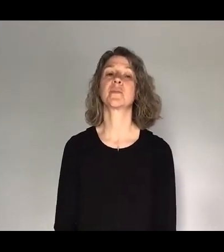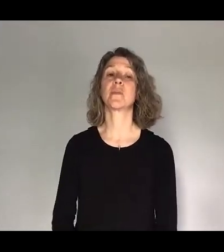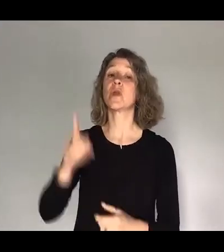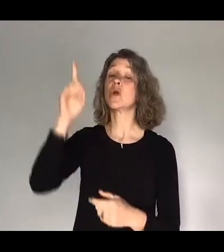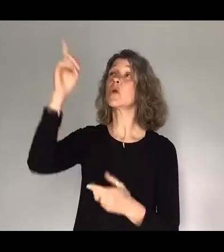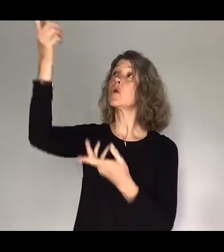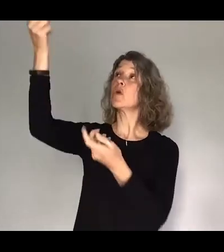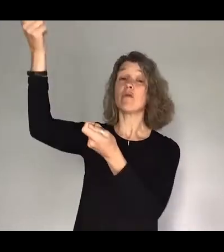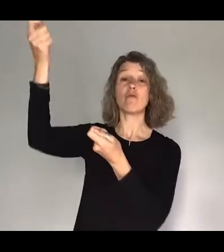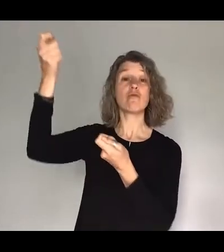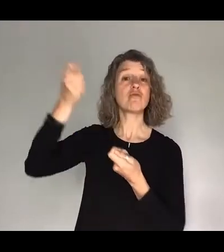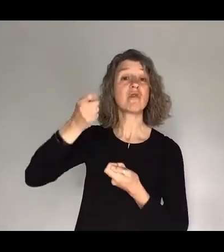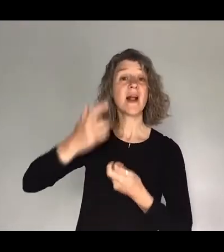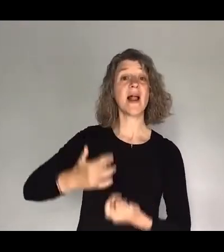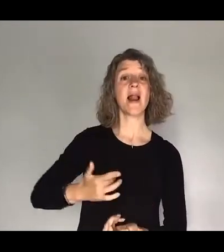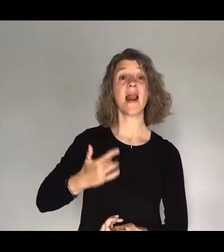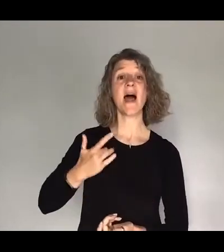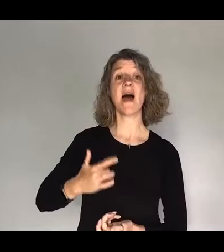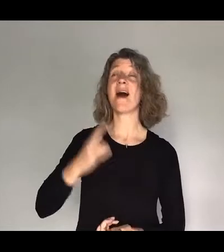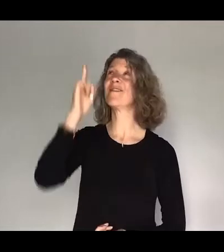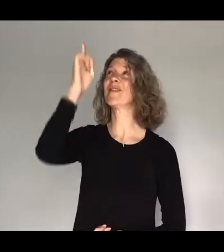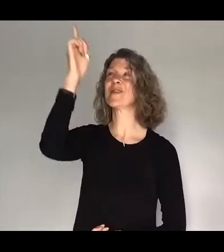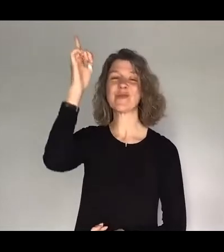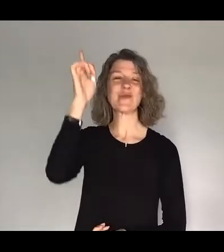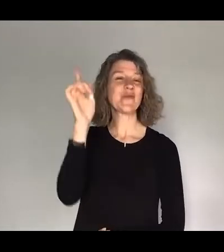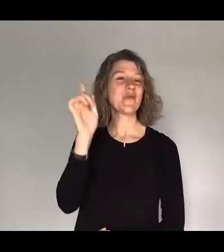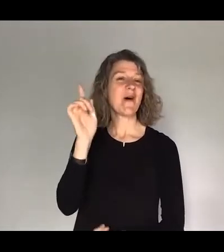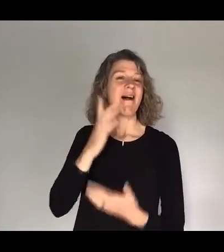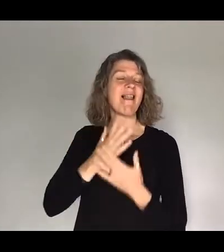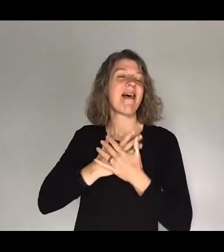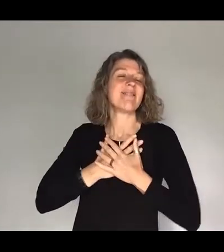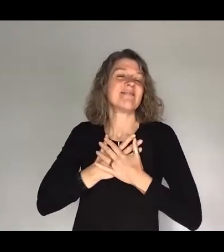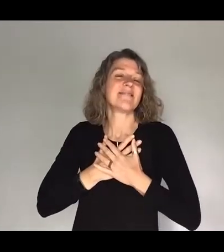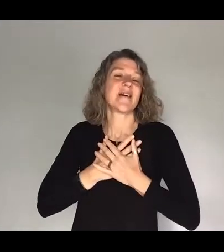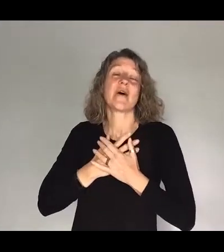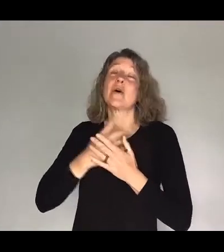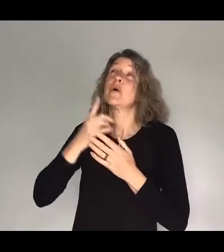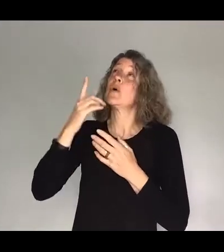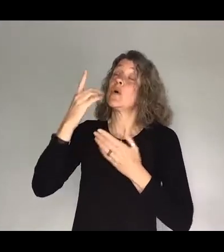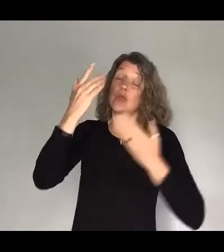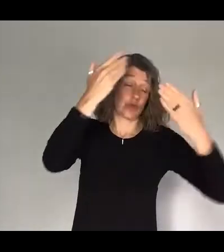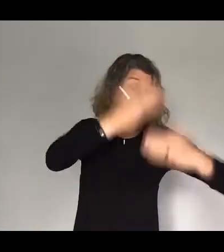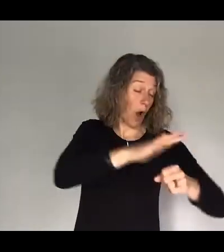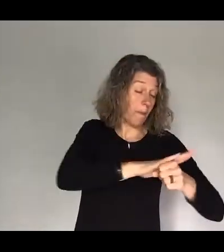For You are love, you bring light to the